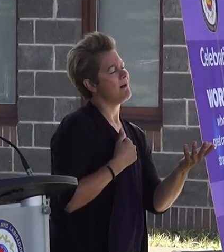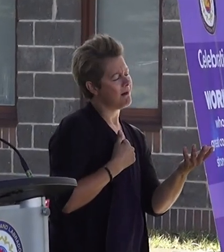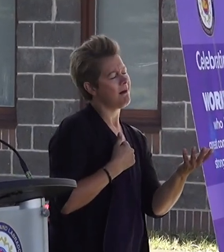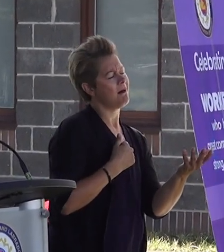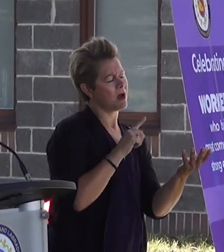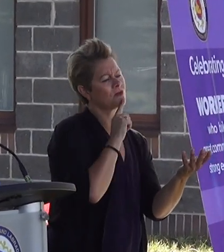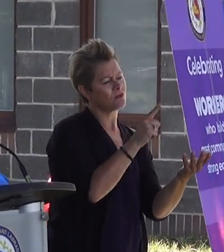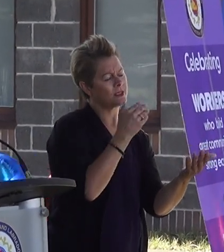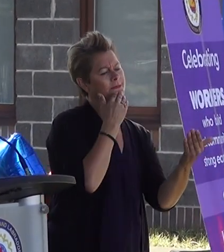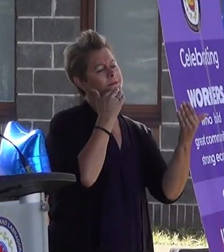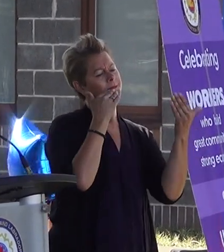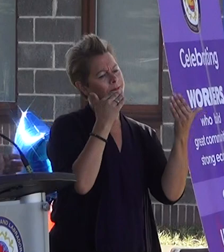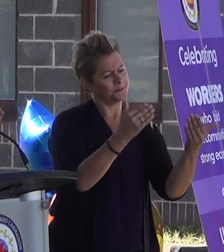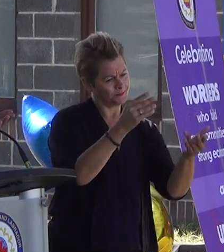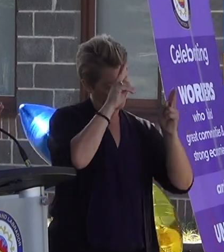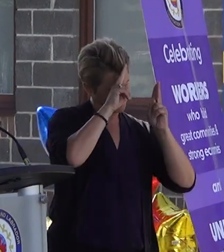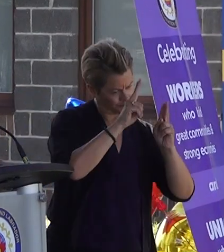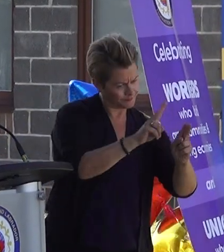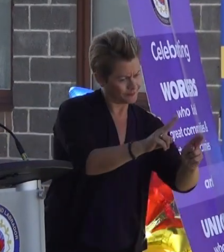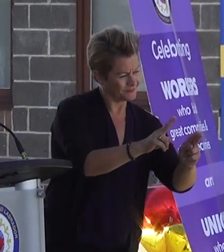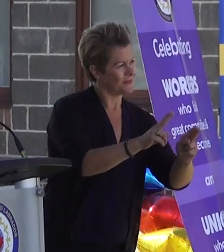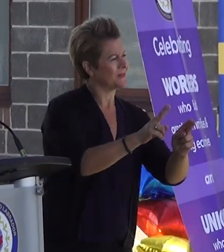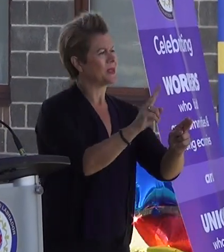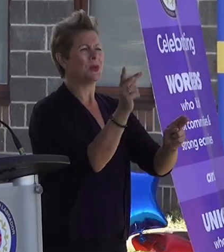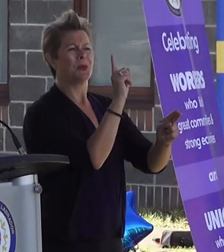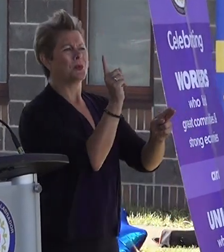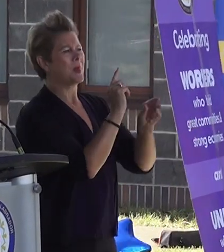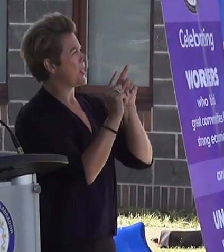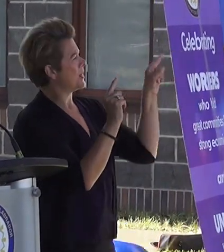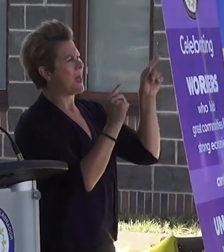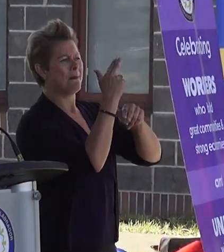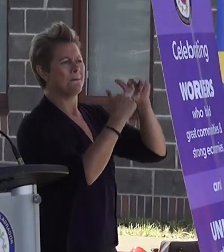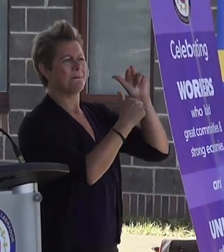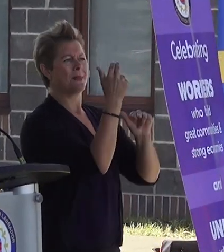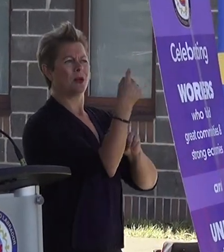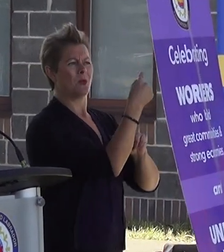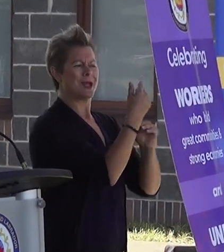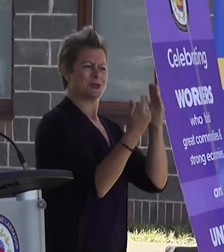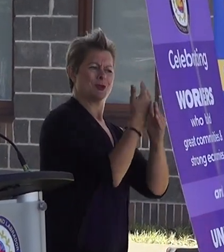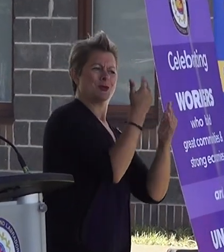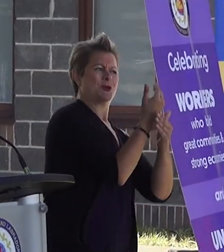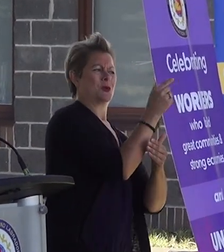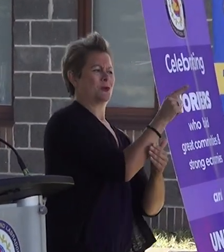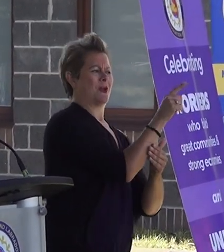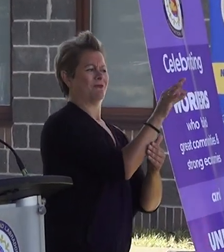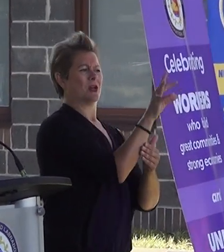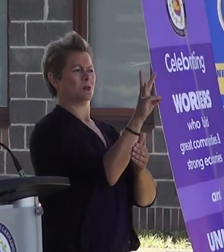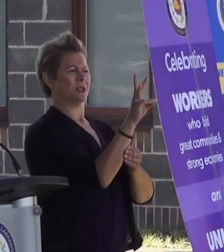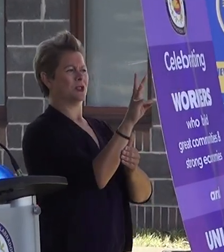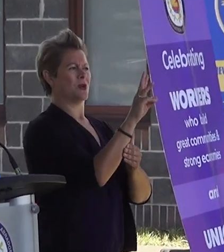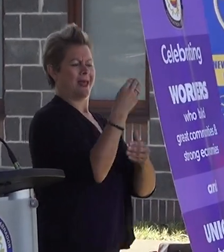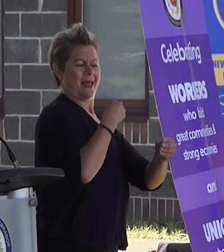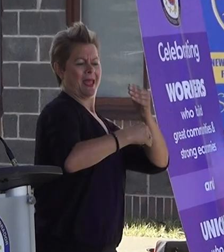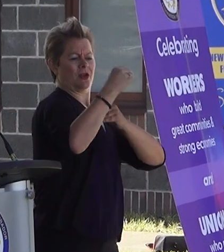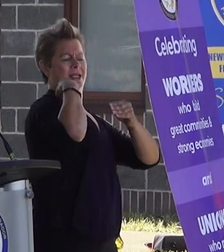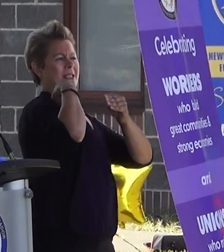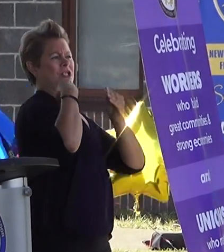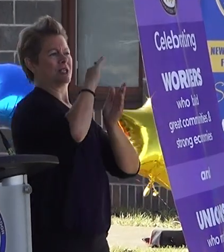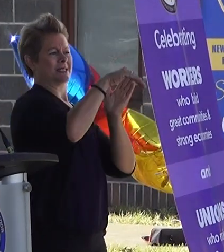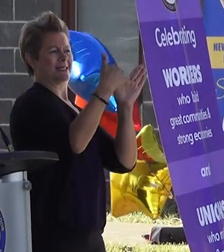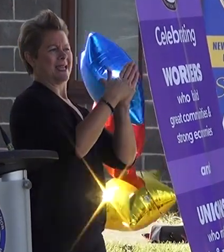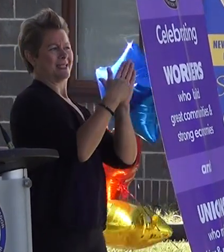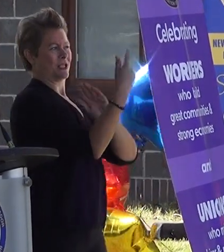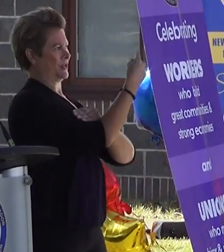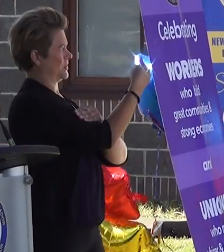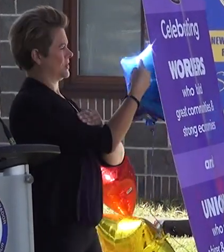them. We are here in front of the beautiful new Grand Falls, Windsor Heritage Centre. We're hoping to